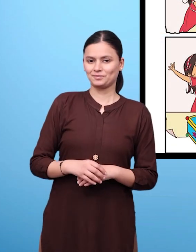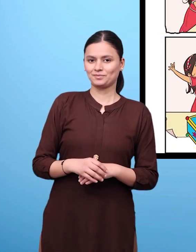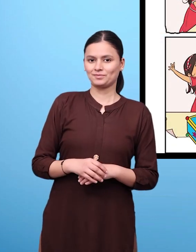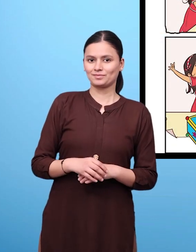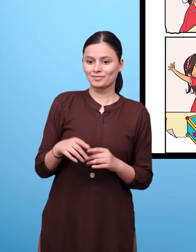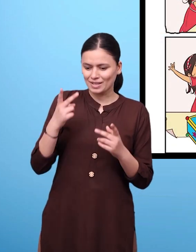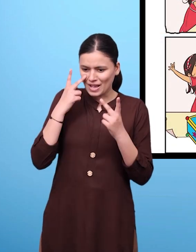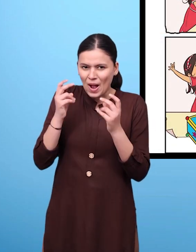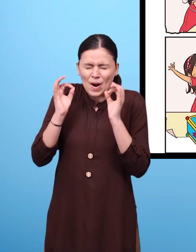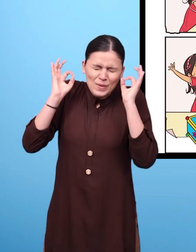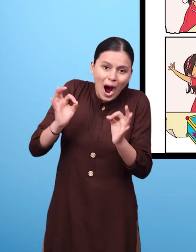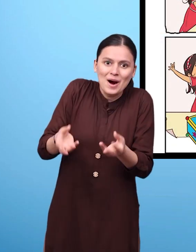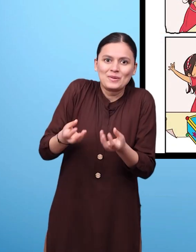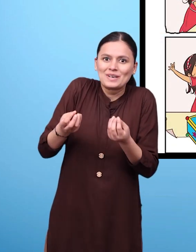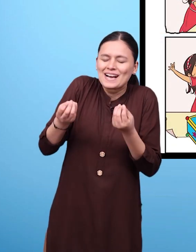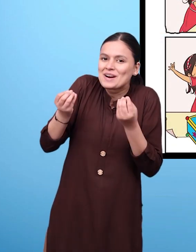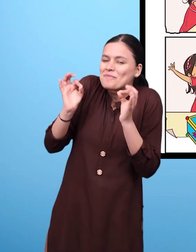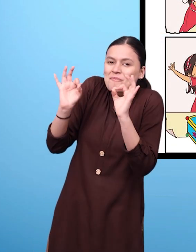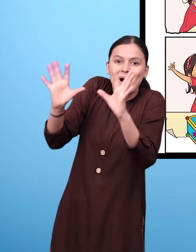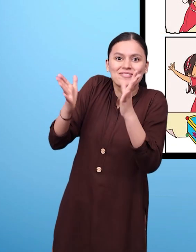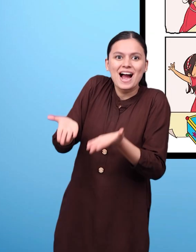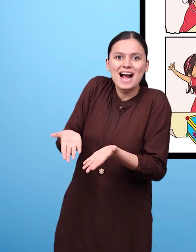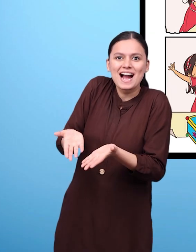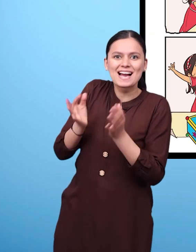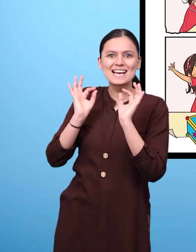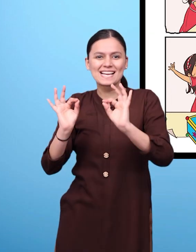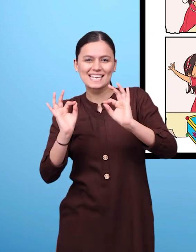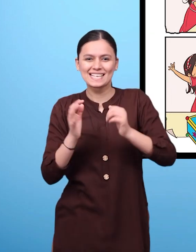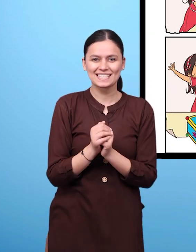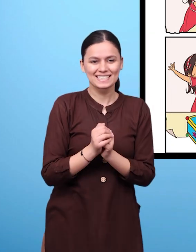in Hina says Ah can we put these balls on the corners?